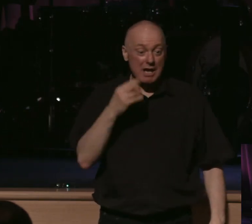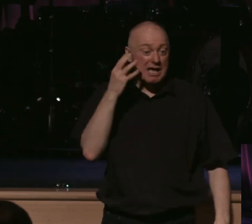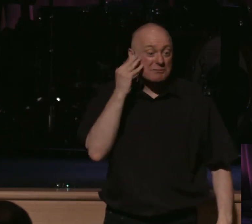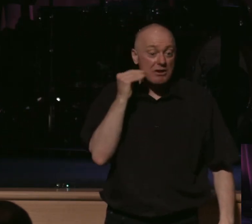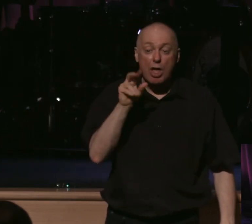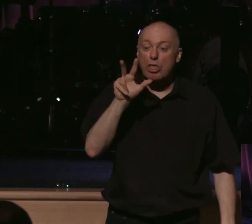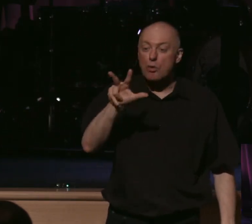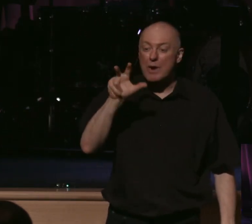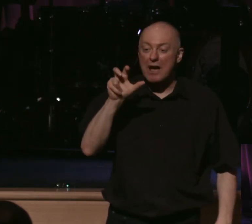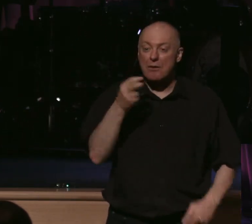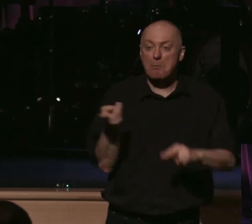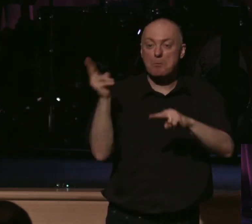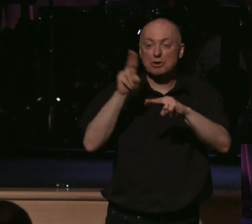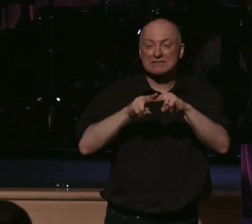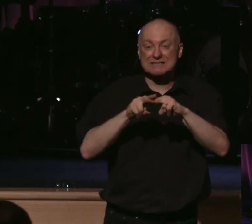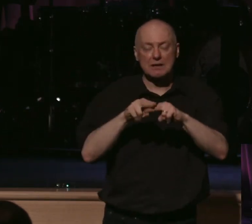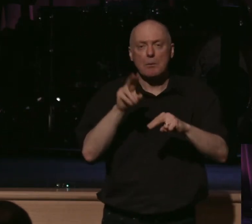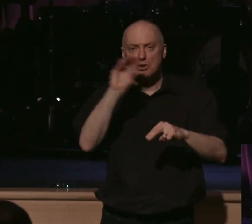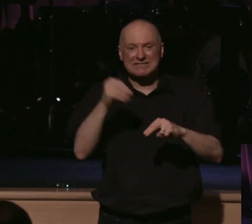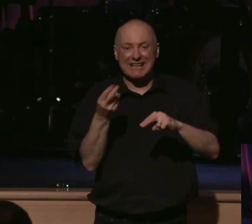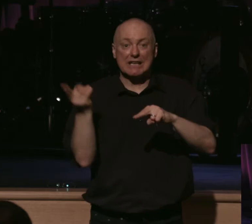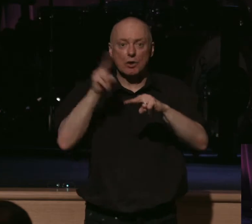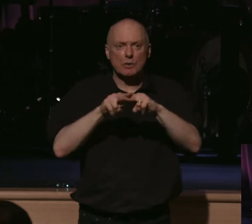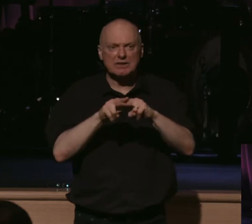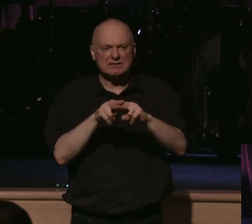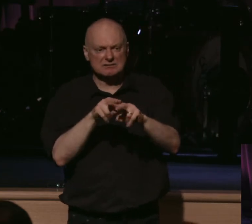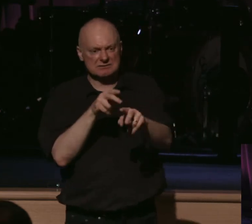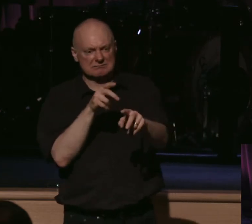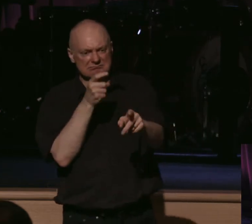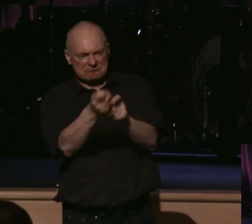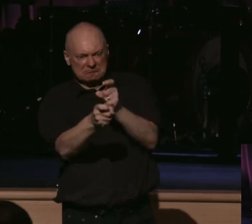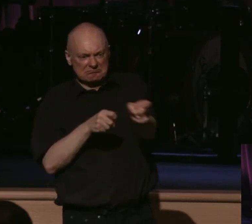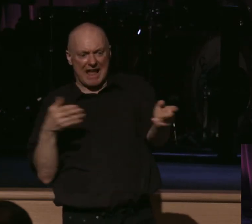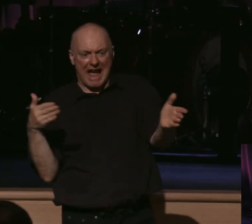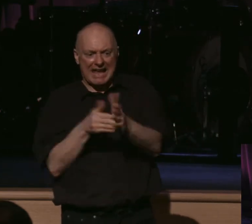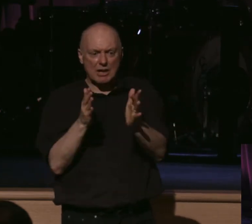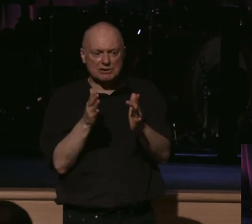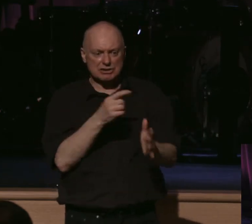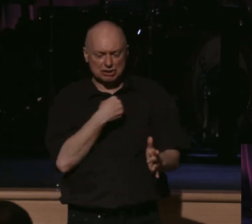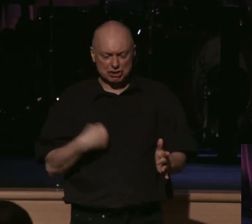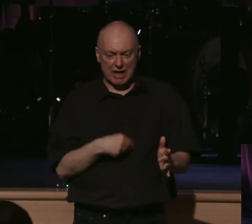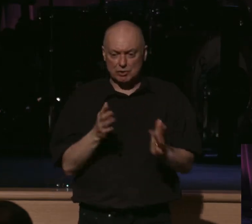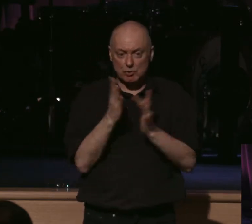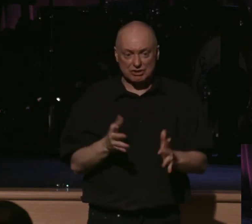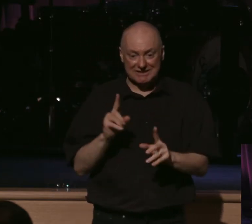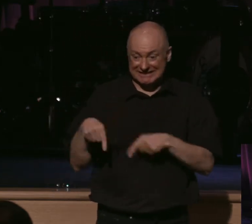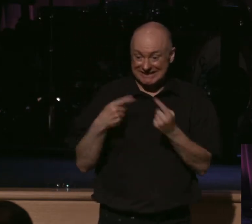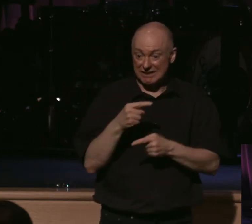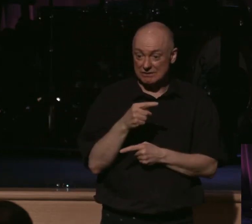300% increase in abuse and persecution against Chinese Christians just since 2013.